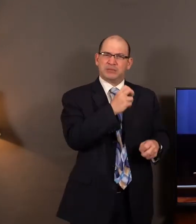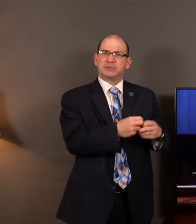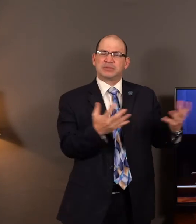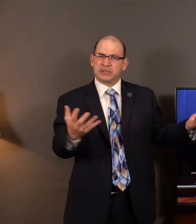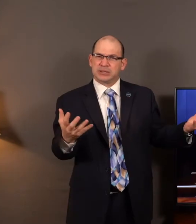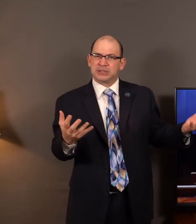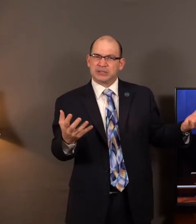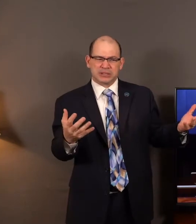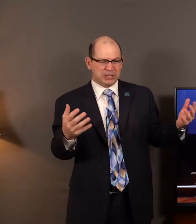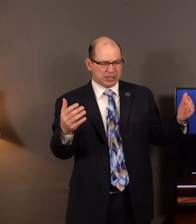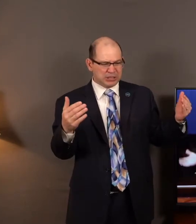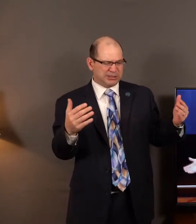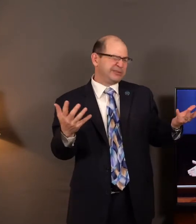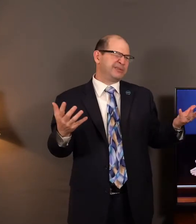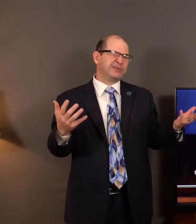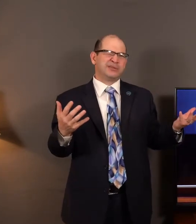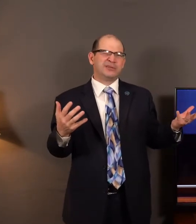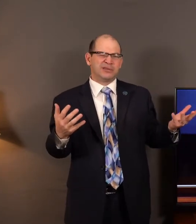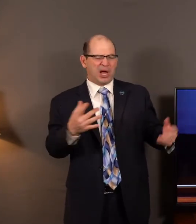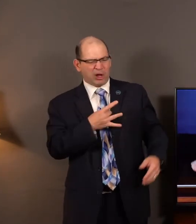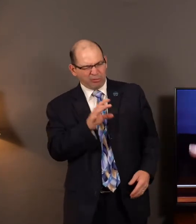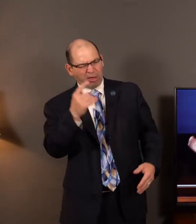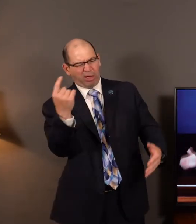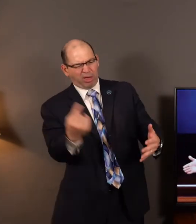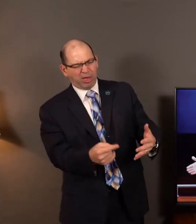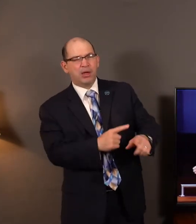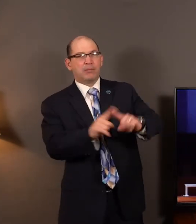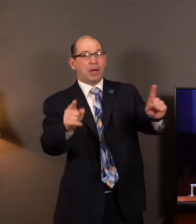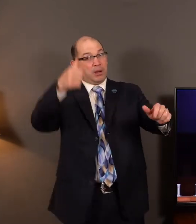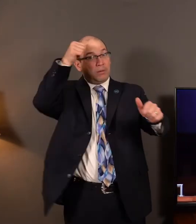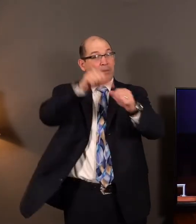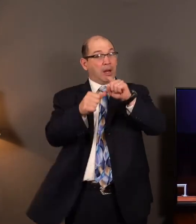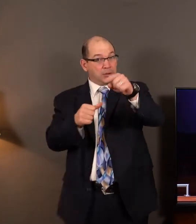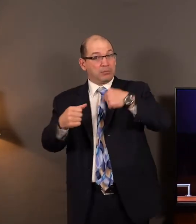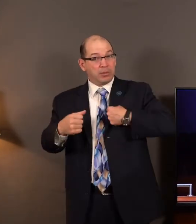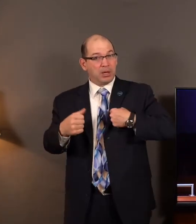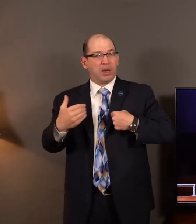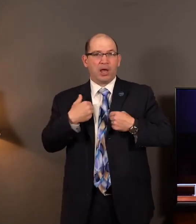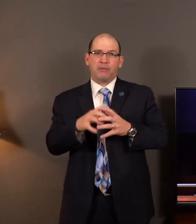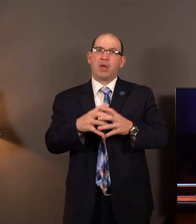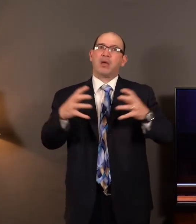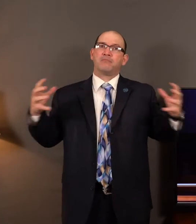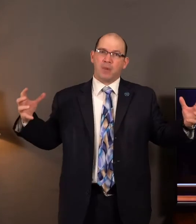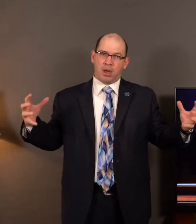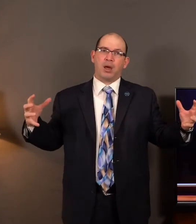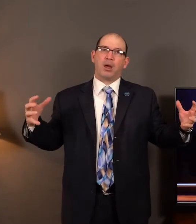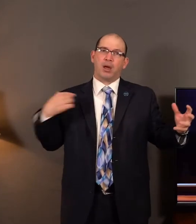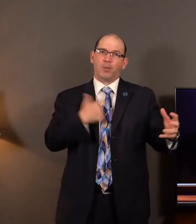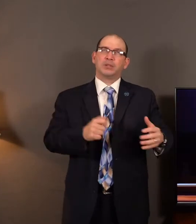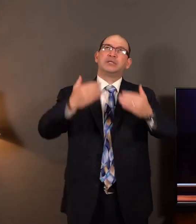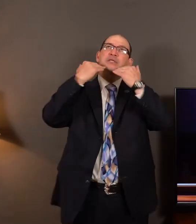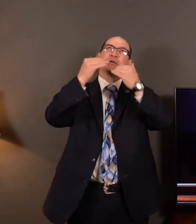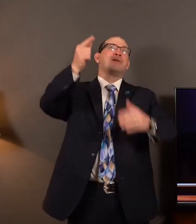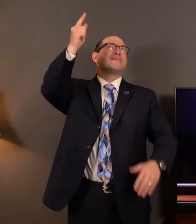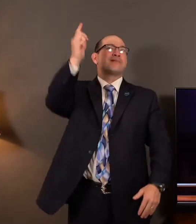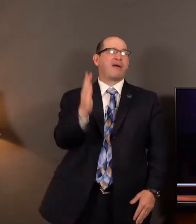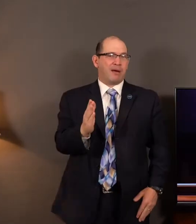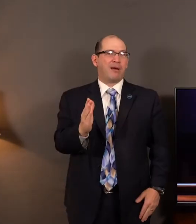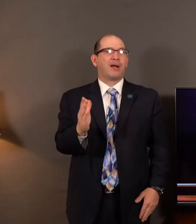don't like or that are not going our way. But friend, can I remind you, we've got a lot to be thankful for tonight. I'm grateful that we have a